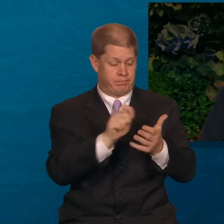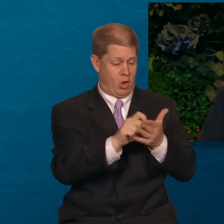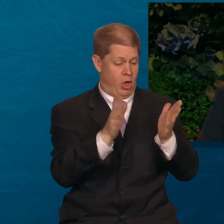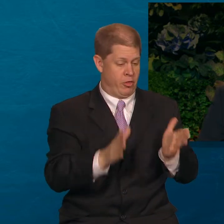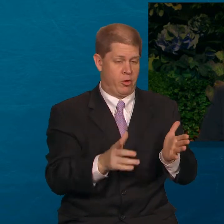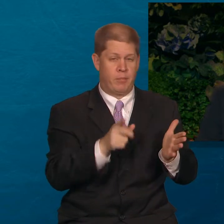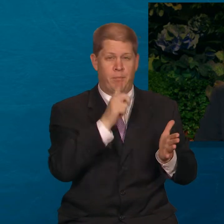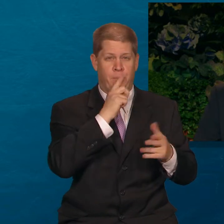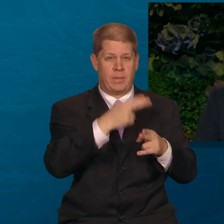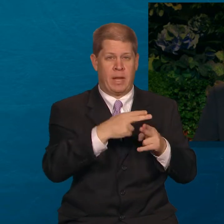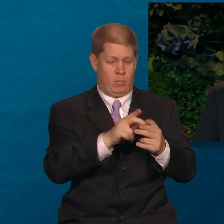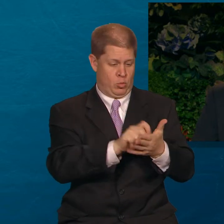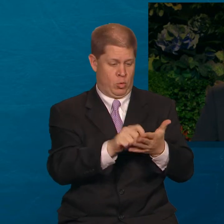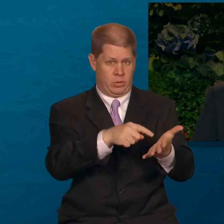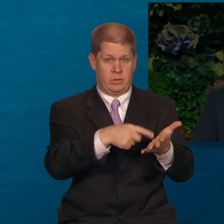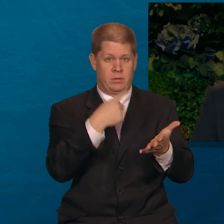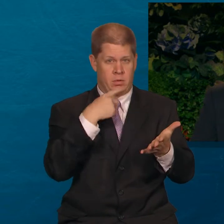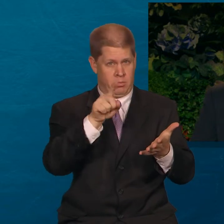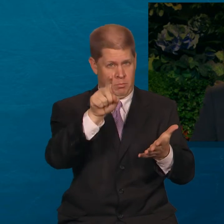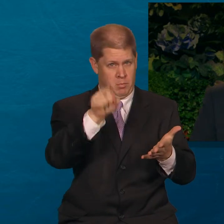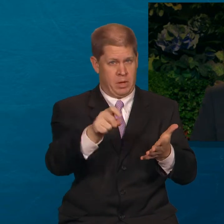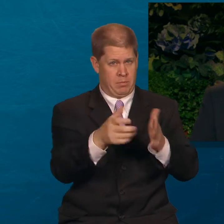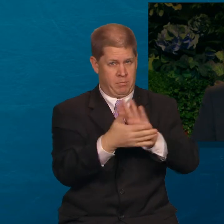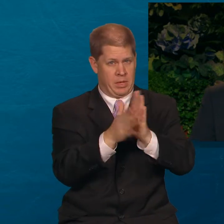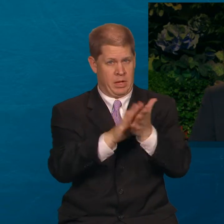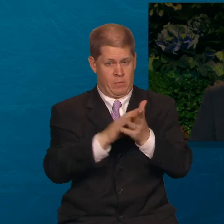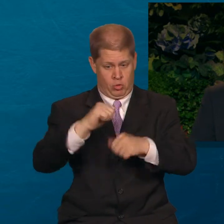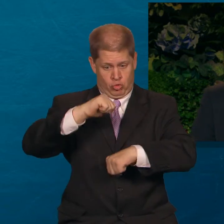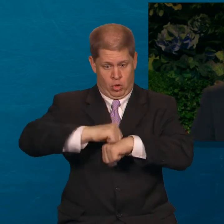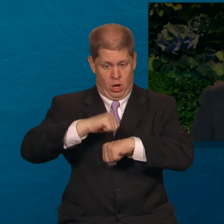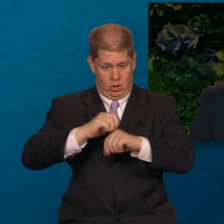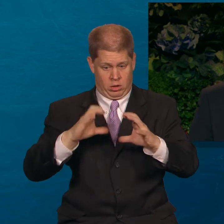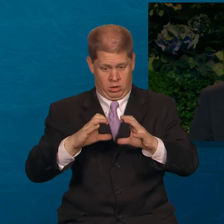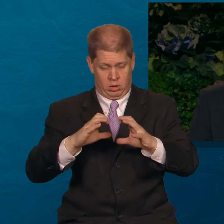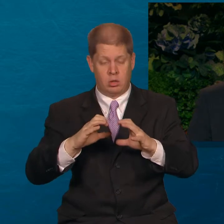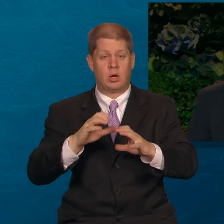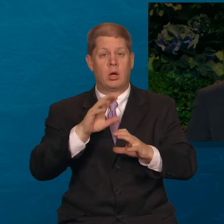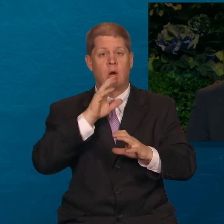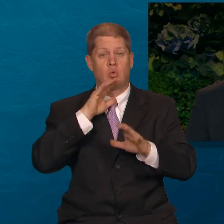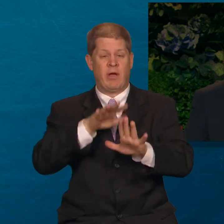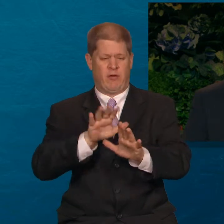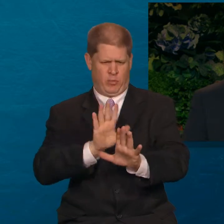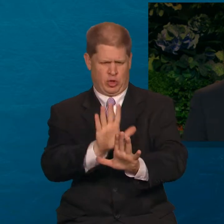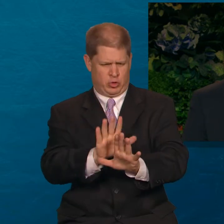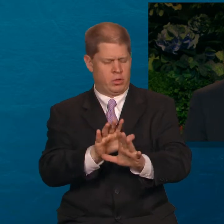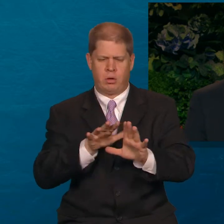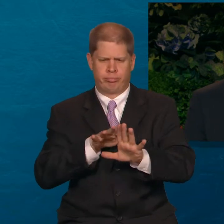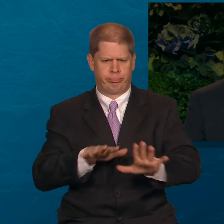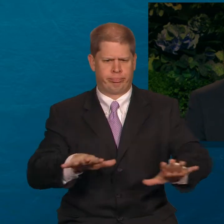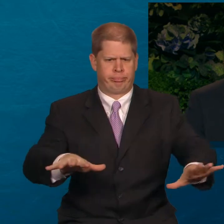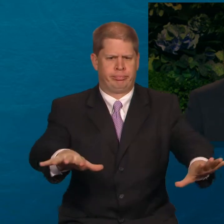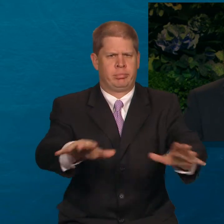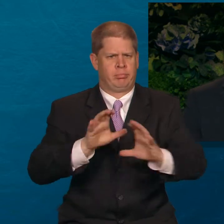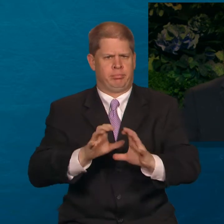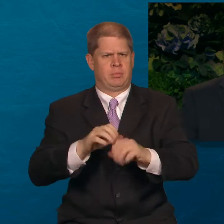said, You must become the rock the river cannot wash away.